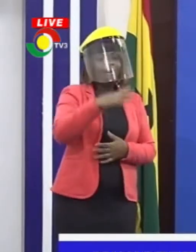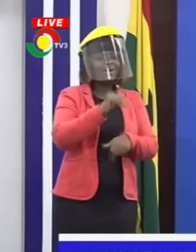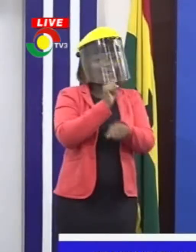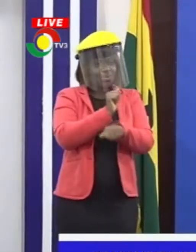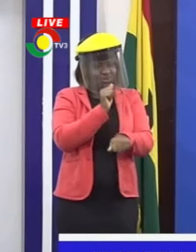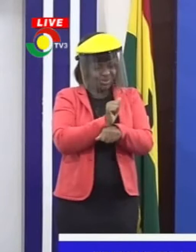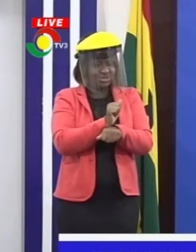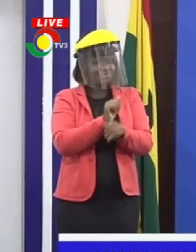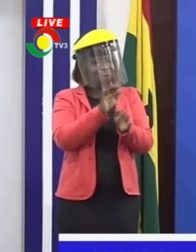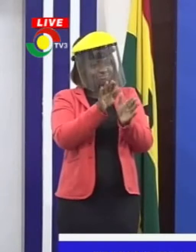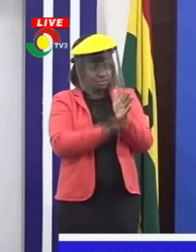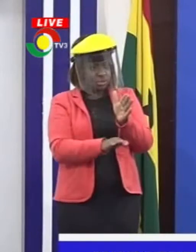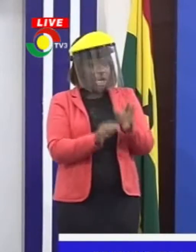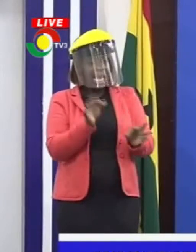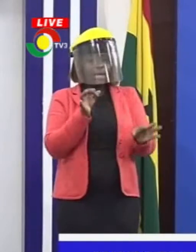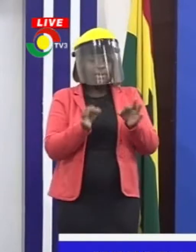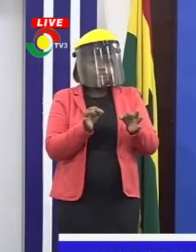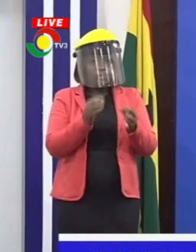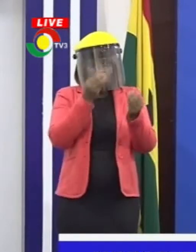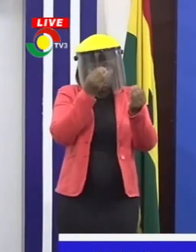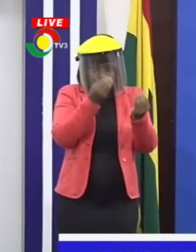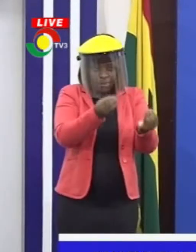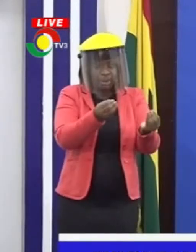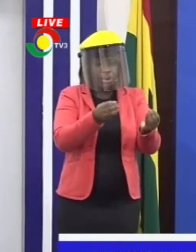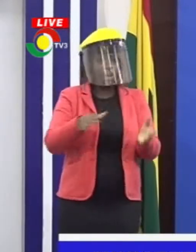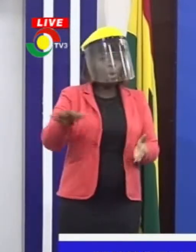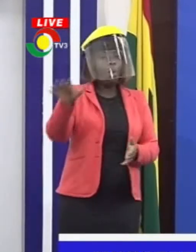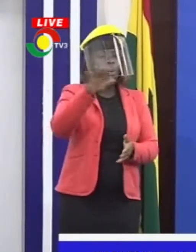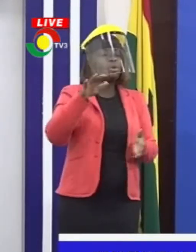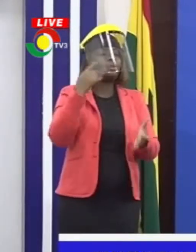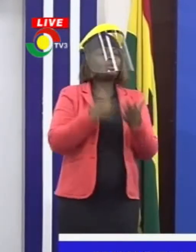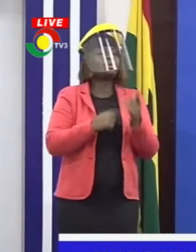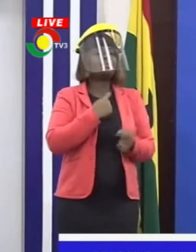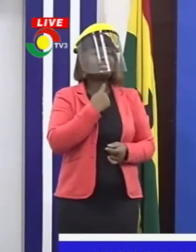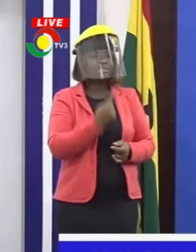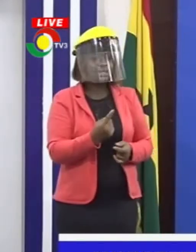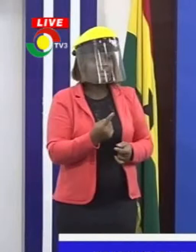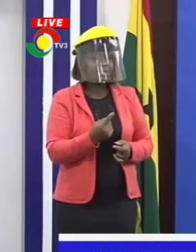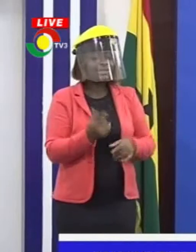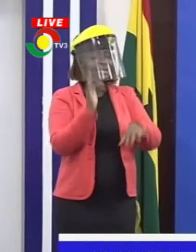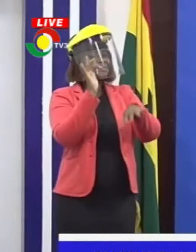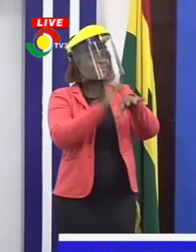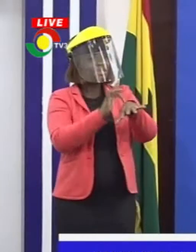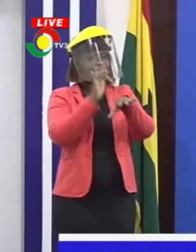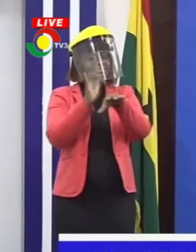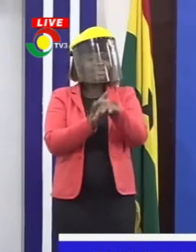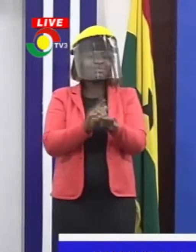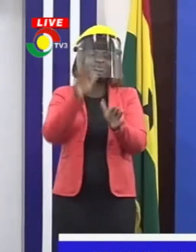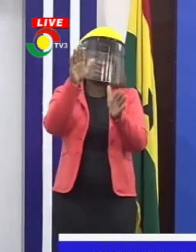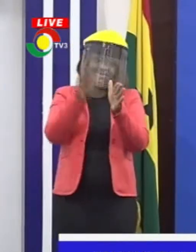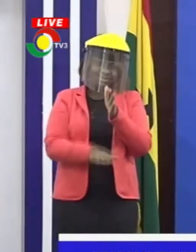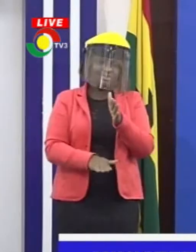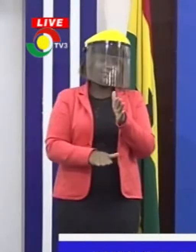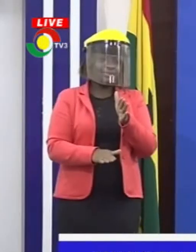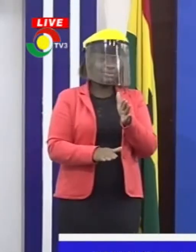reduce. And so if you abide by the three protocols that have been given, the rate of infection will reduce.